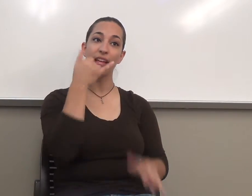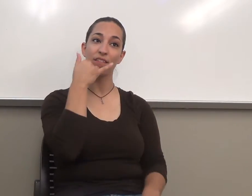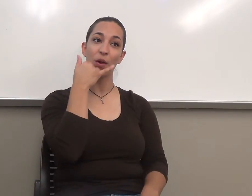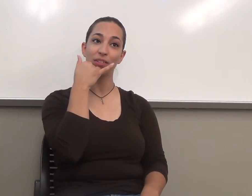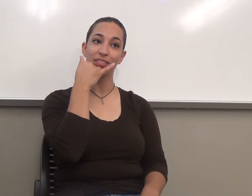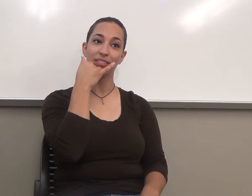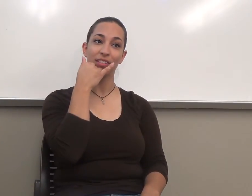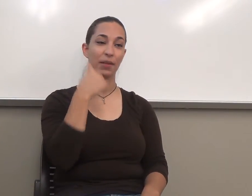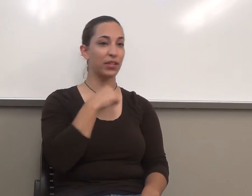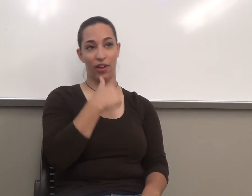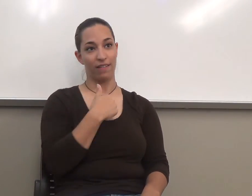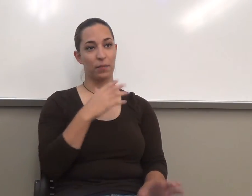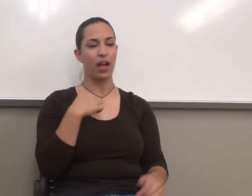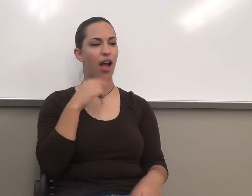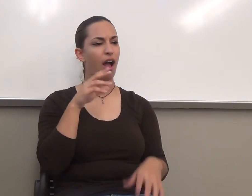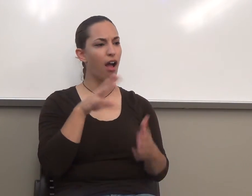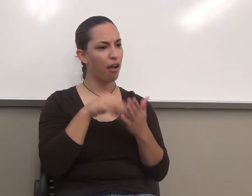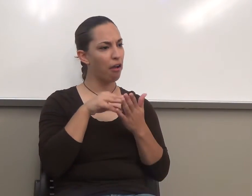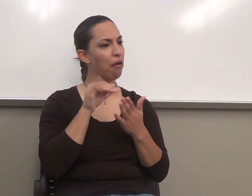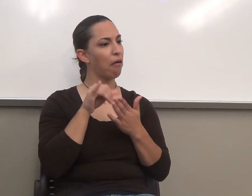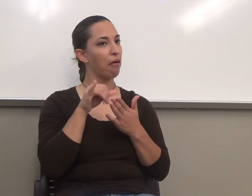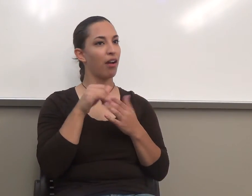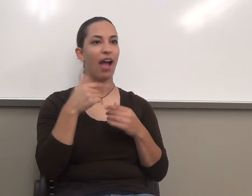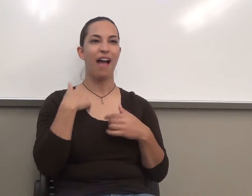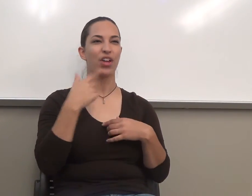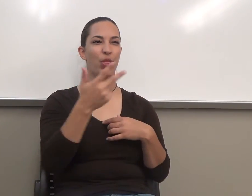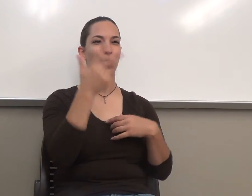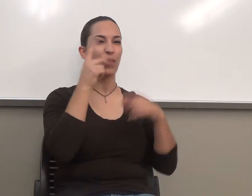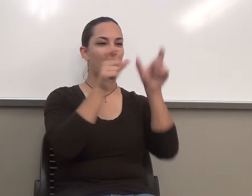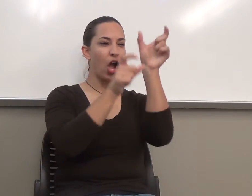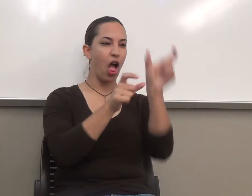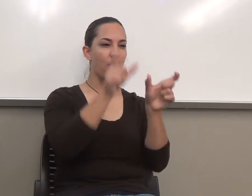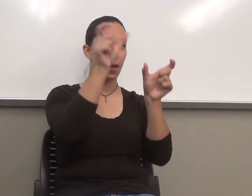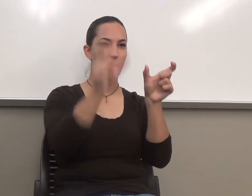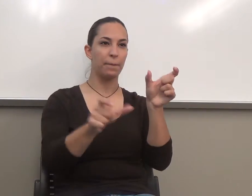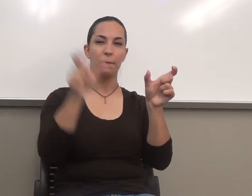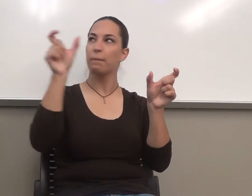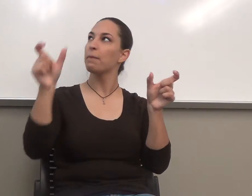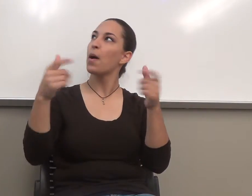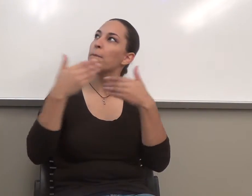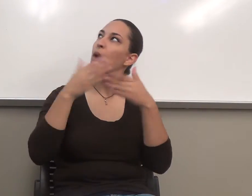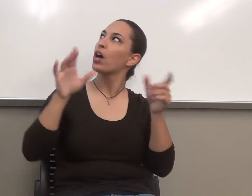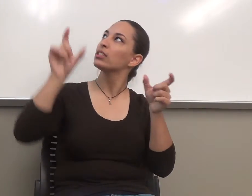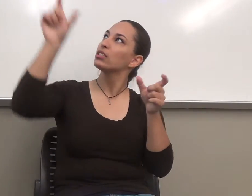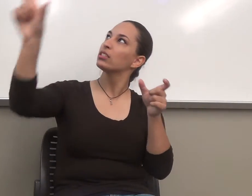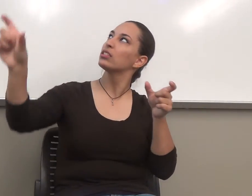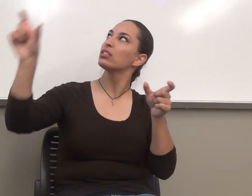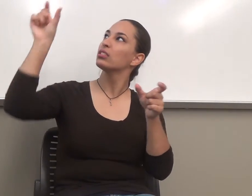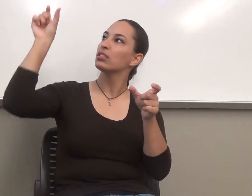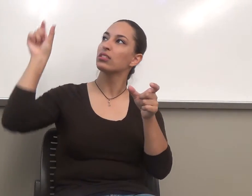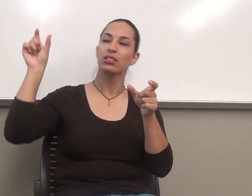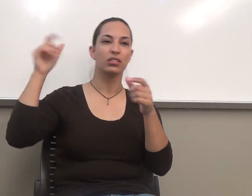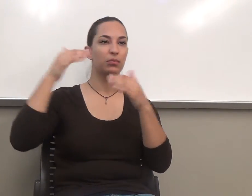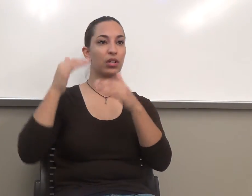You notice now you have these three columns. There's the boxes. But if you're on a smaller screen, which means that